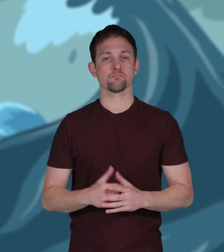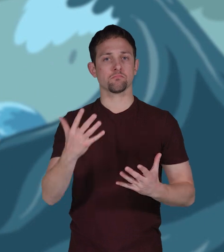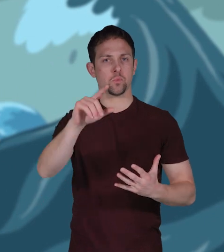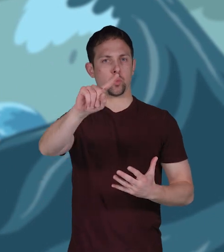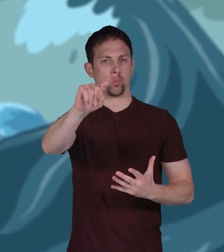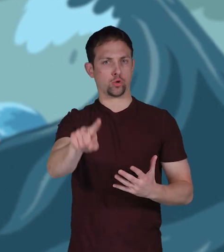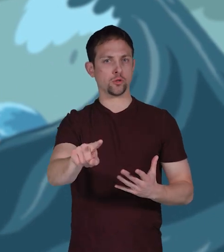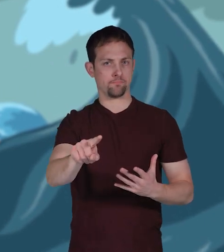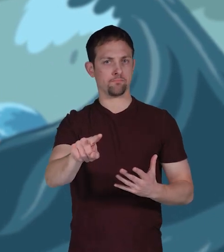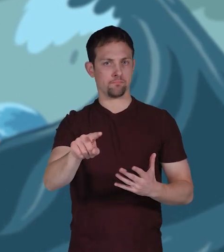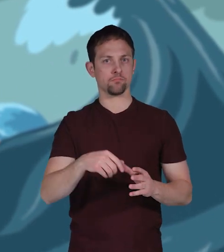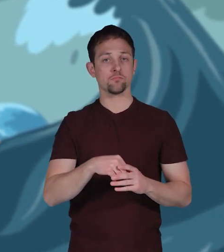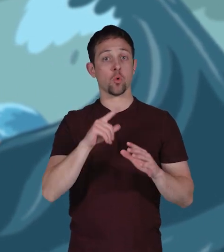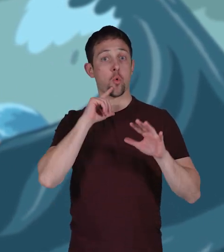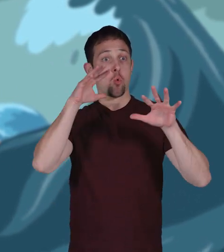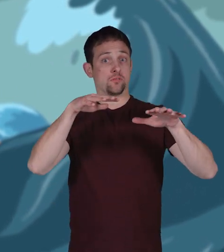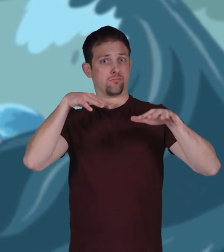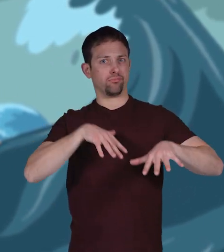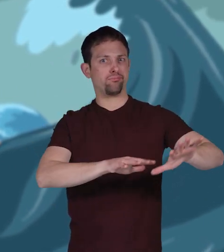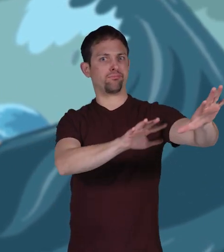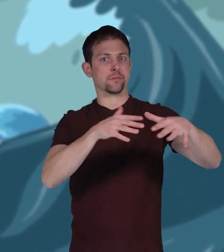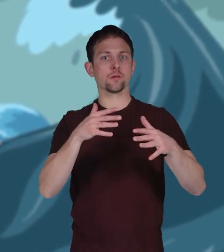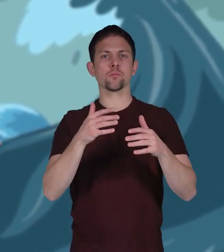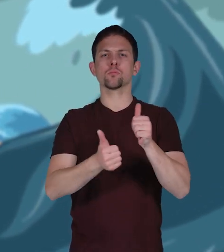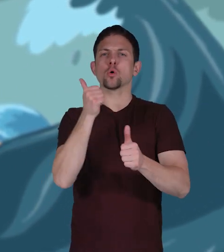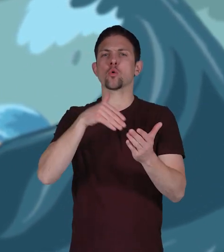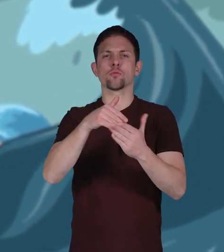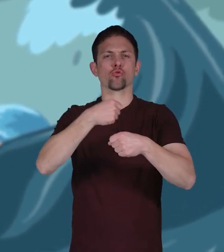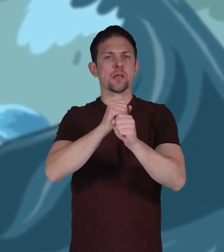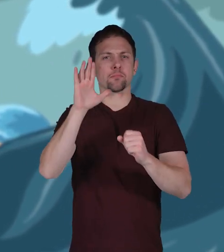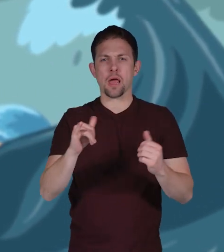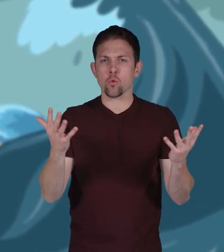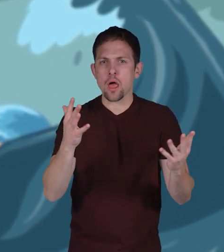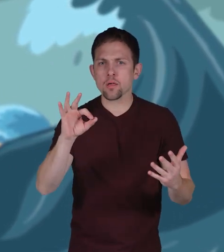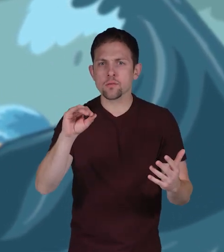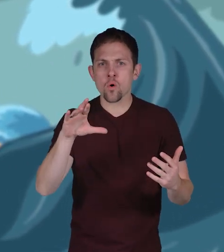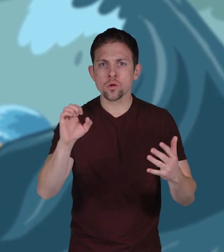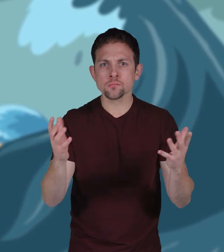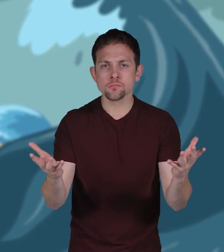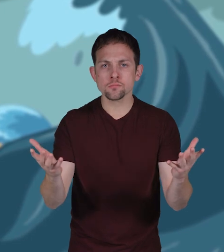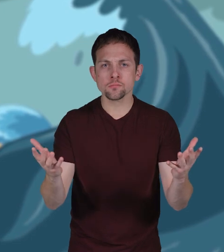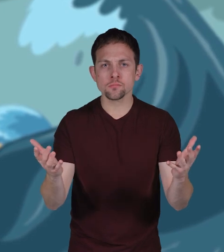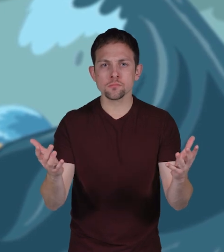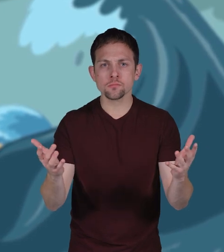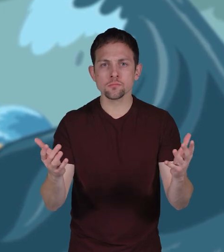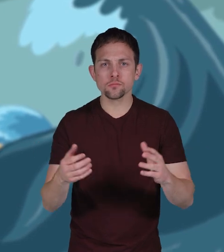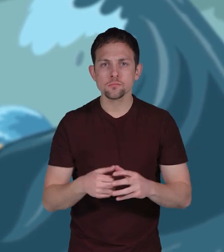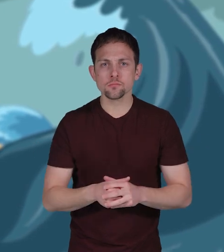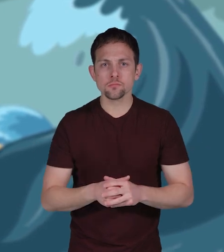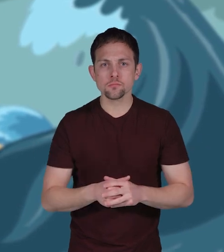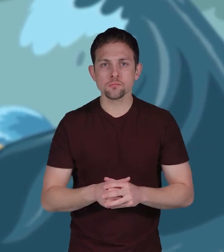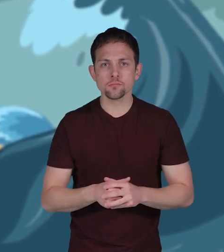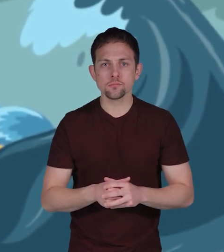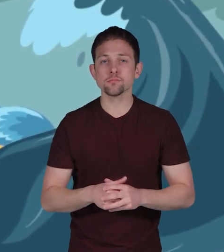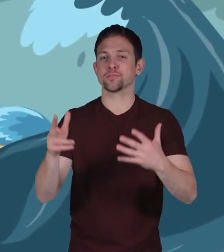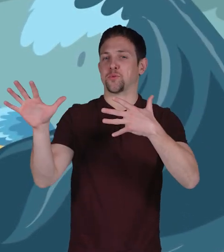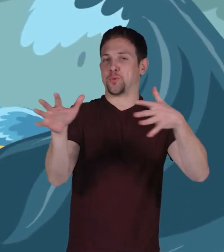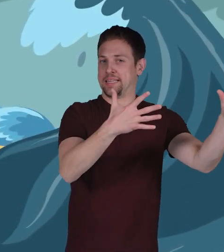Ocean waves are most often created by what force? The